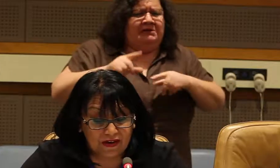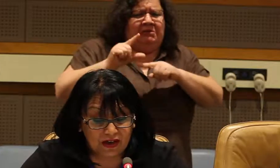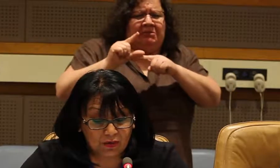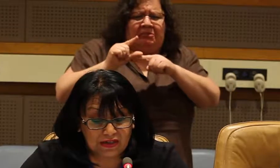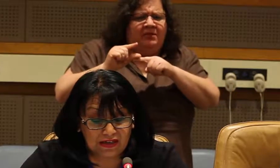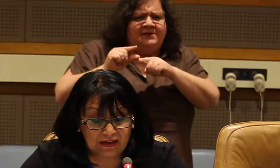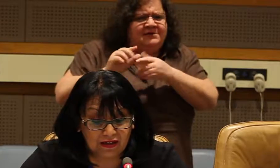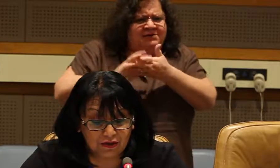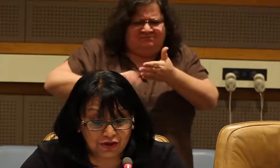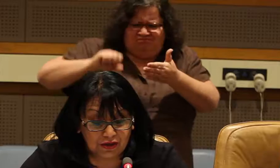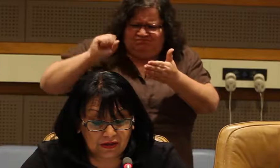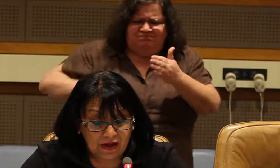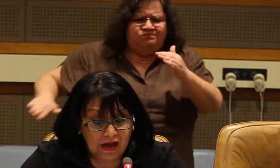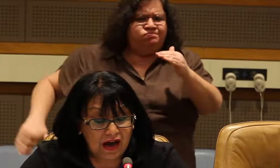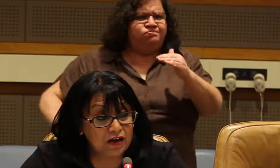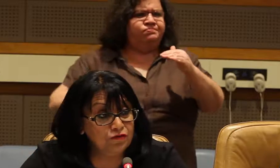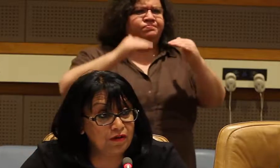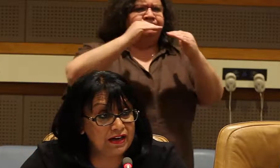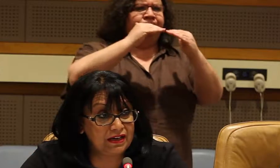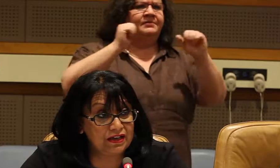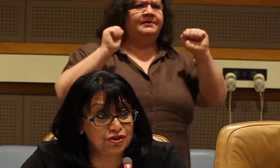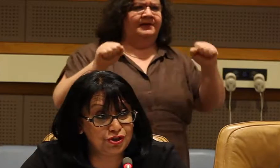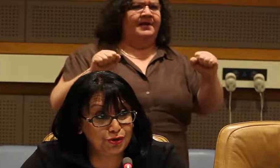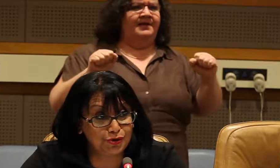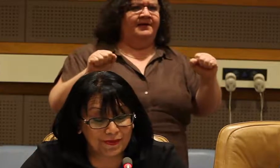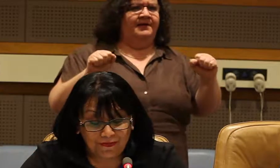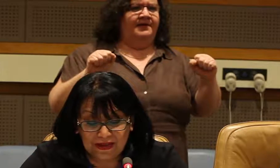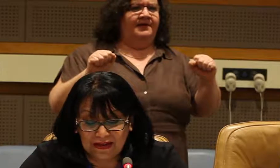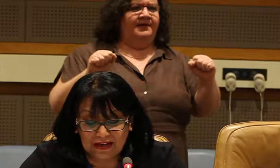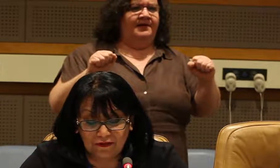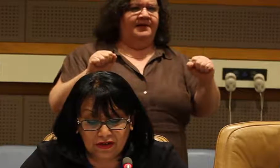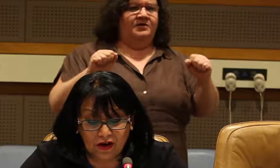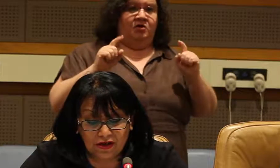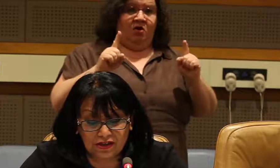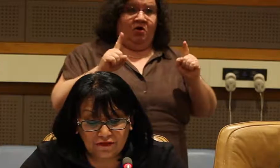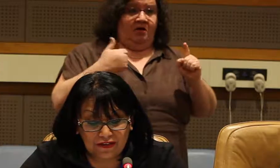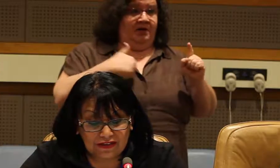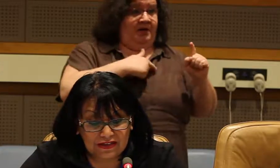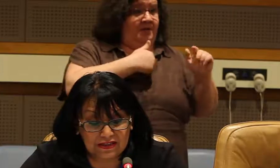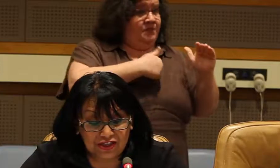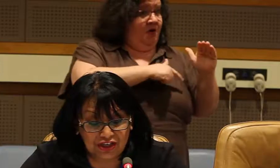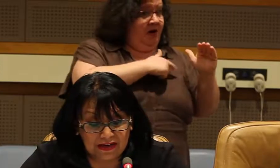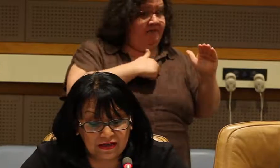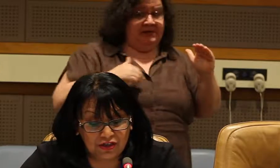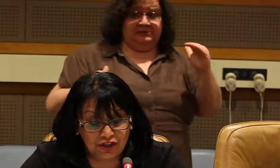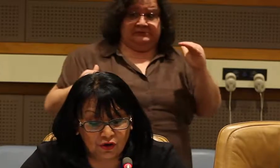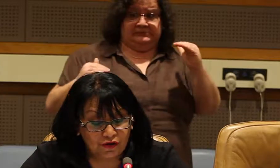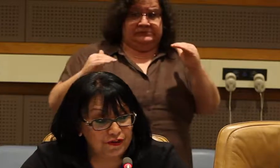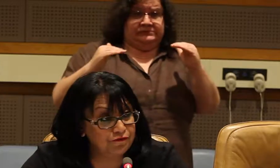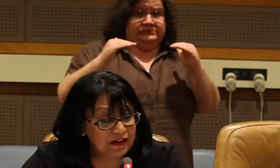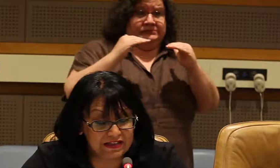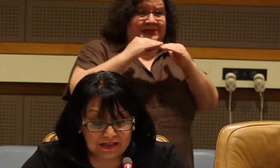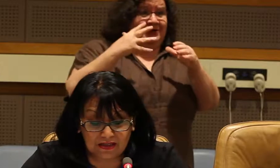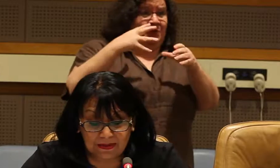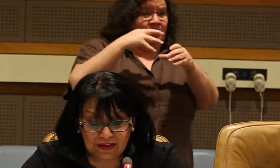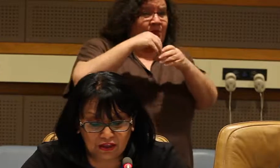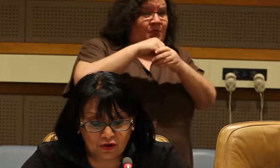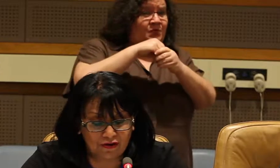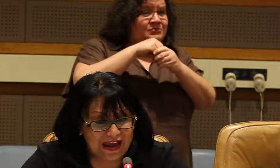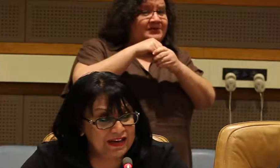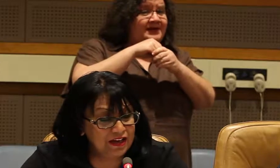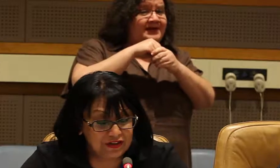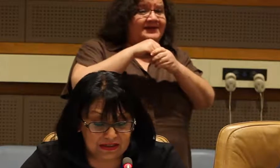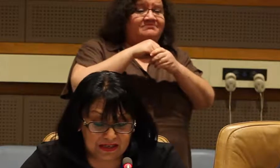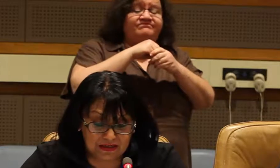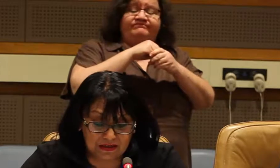promise of equity and inclusion, and rightly ensure that regardless of ethnicity, gender, geography, race, disability,